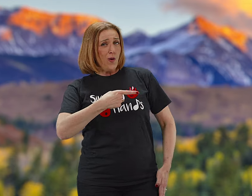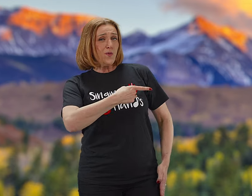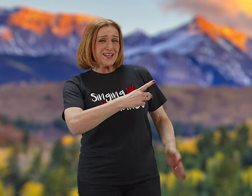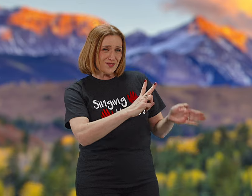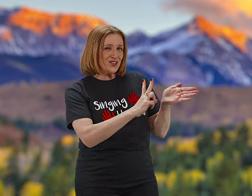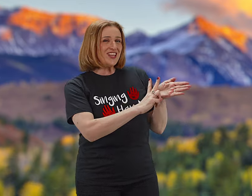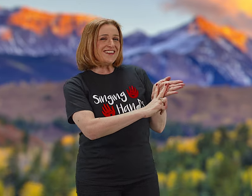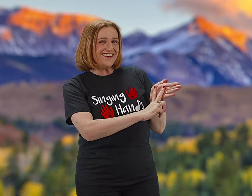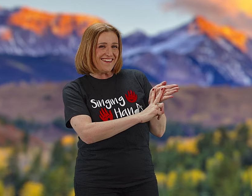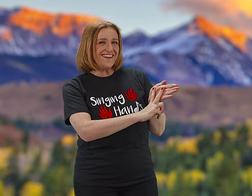West Virginia,